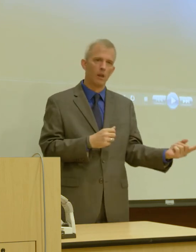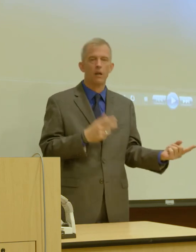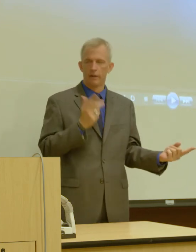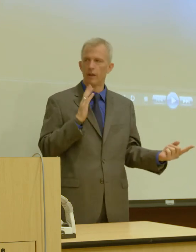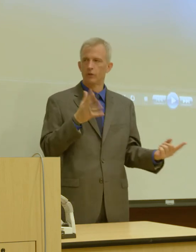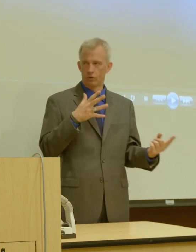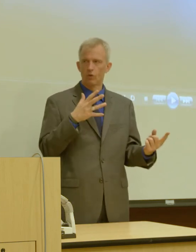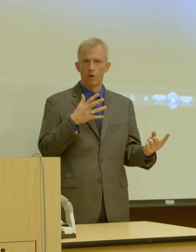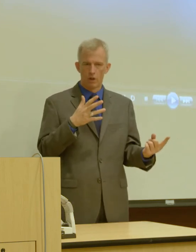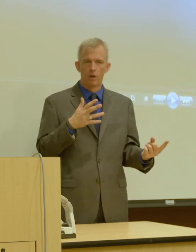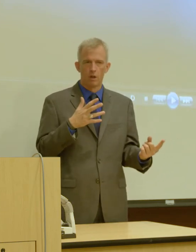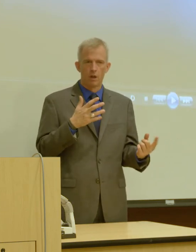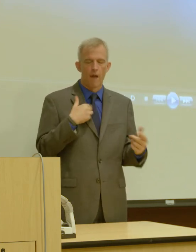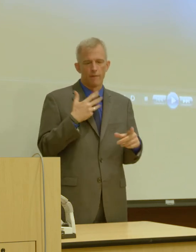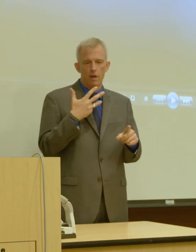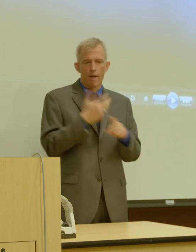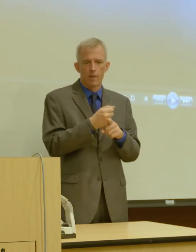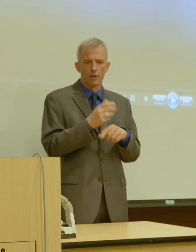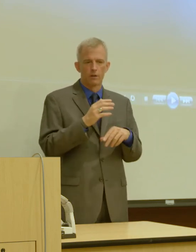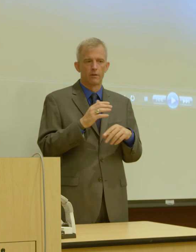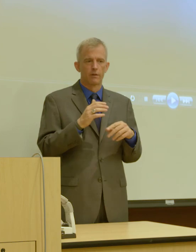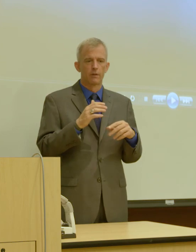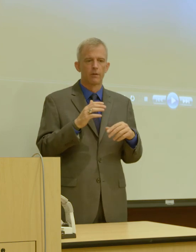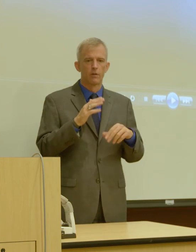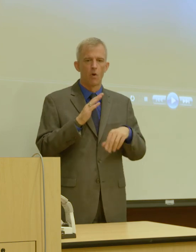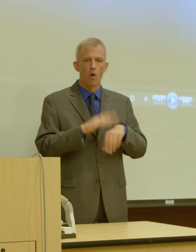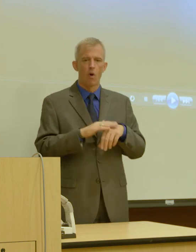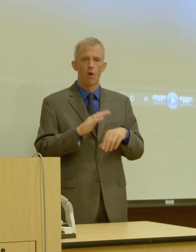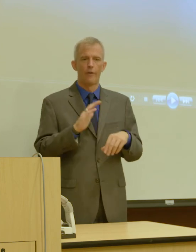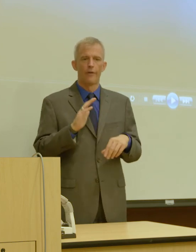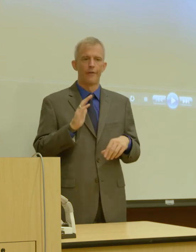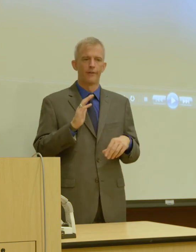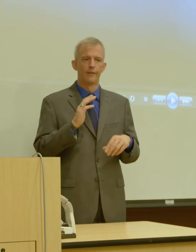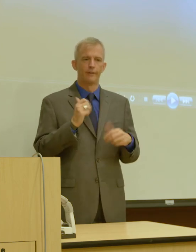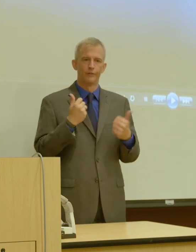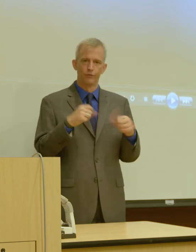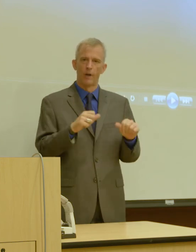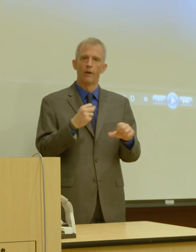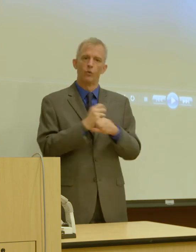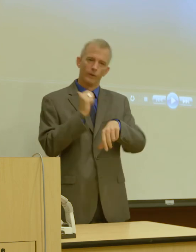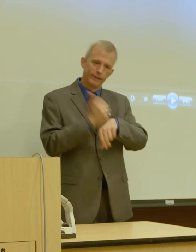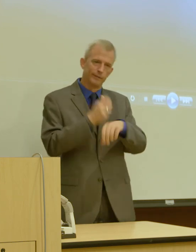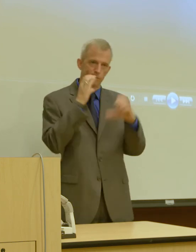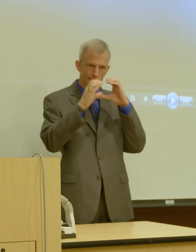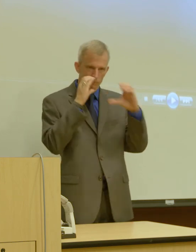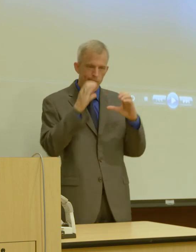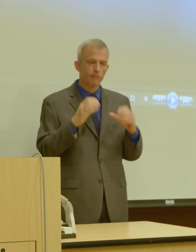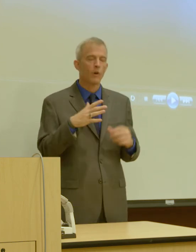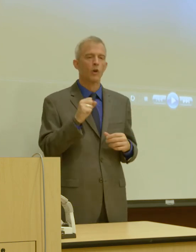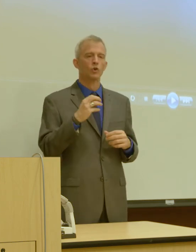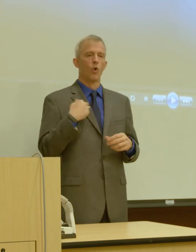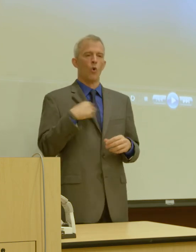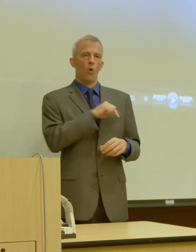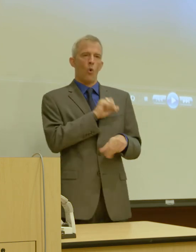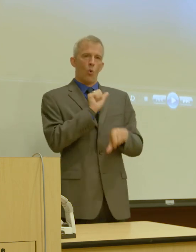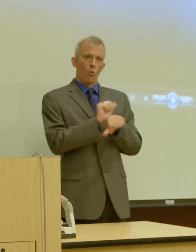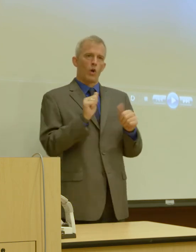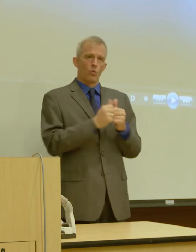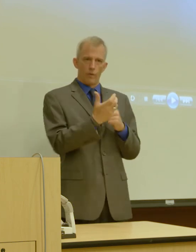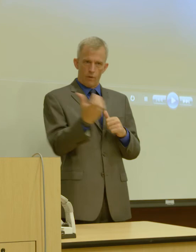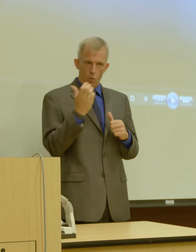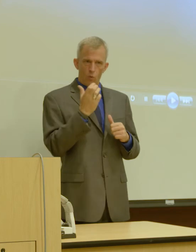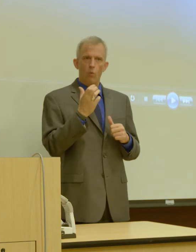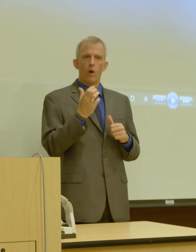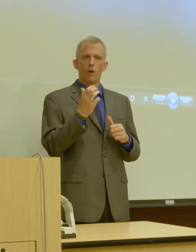uh, for us. So, we work with the carriers and we work with the public safety answering points to try to build resiliency and redundancy into the